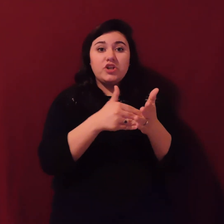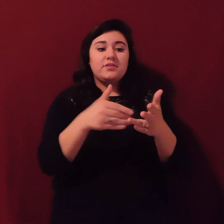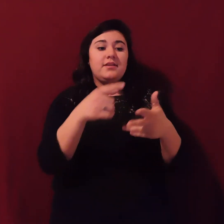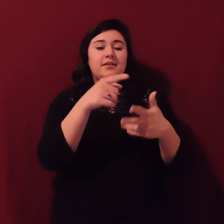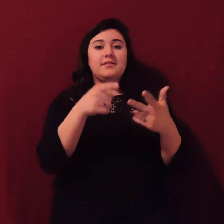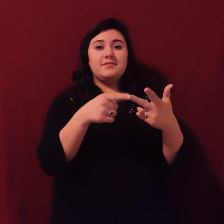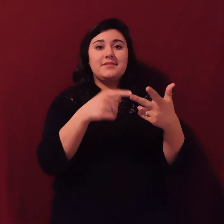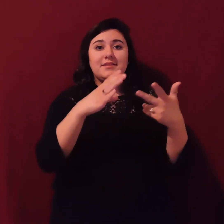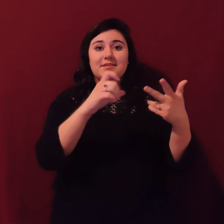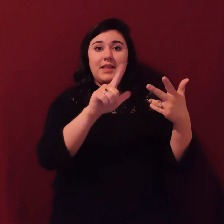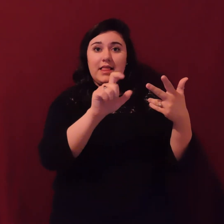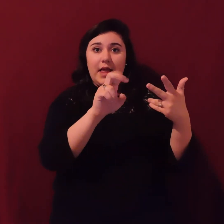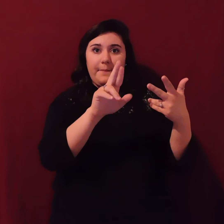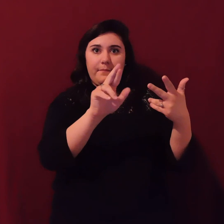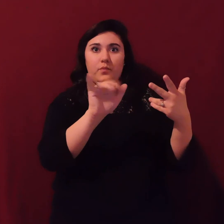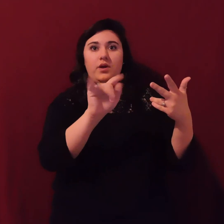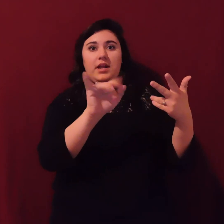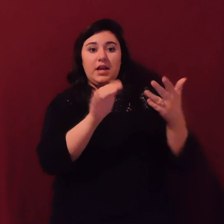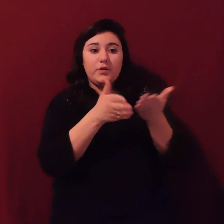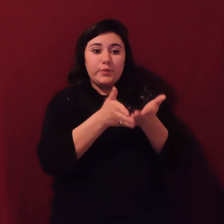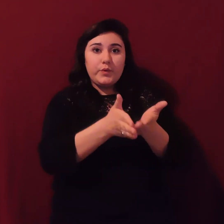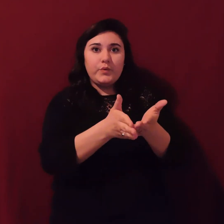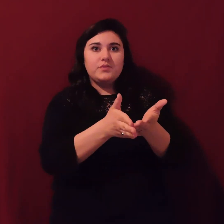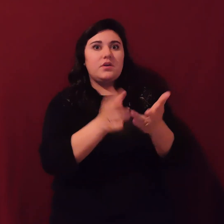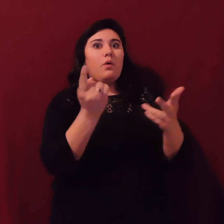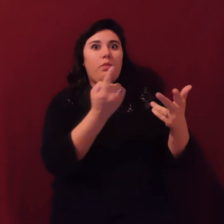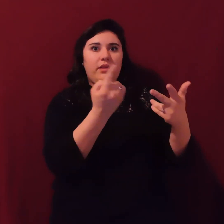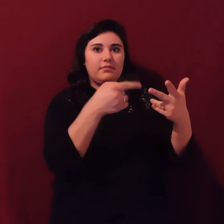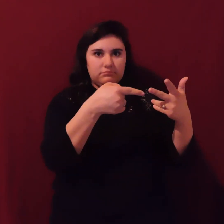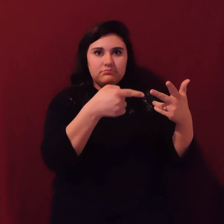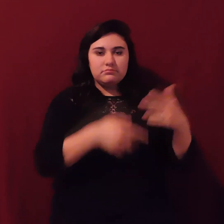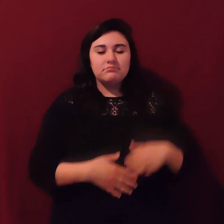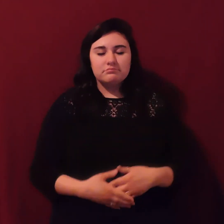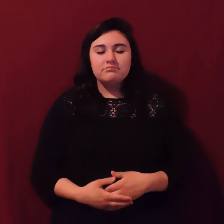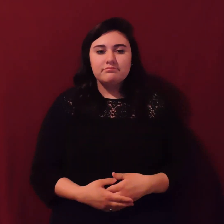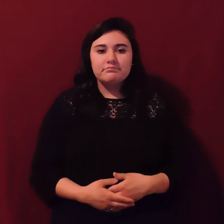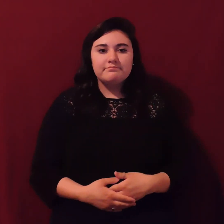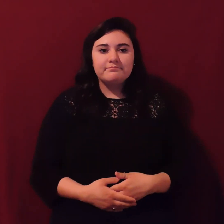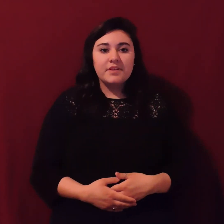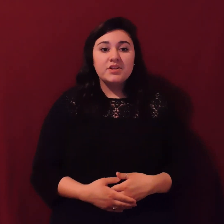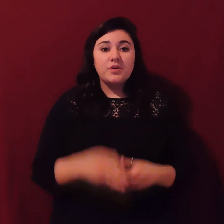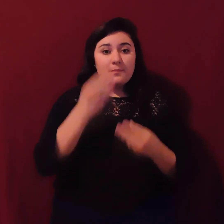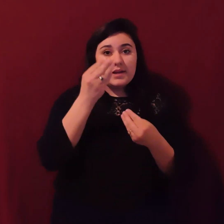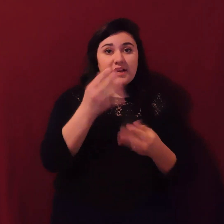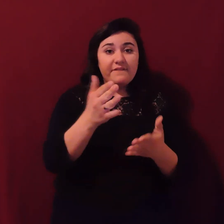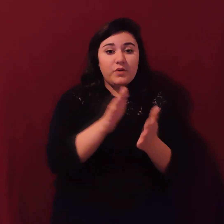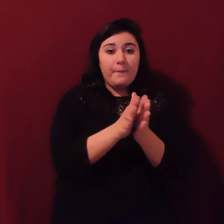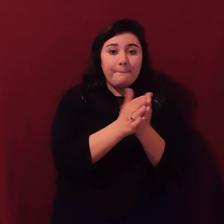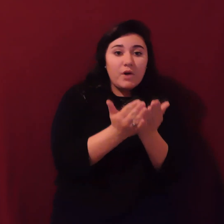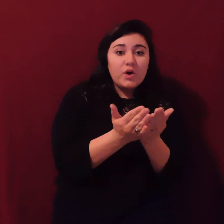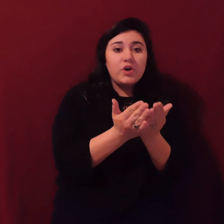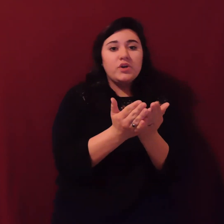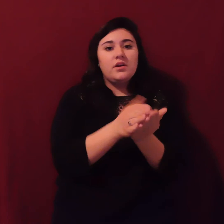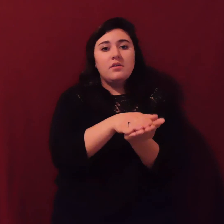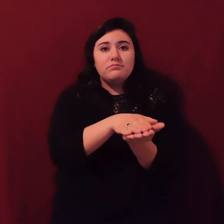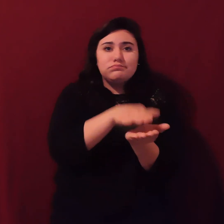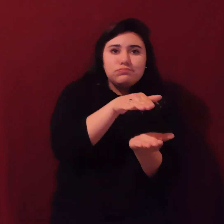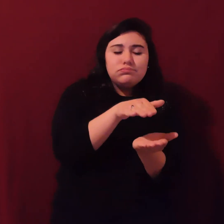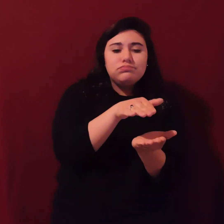All righty, then. What I'm going do is I'm going to send a couple of booklets with you to take with your little group. You can discuss it with them. And if you book with me in